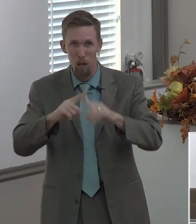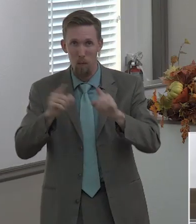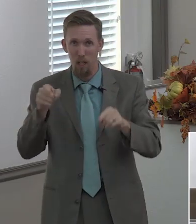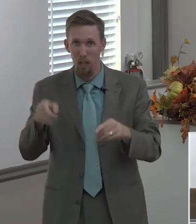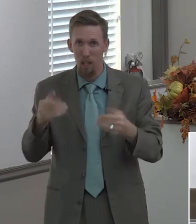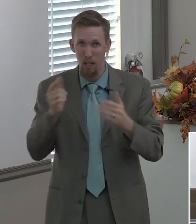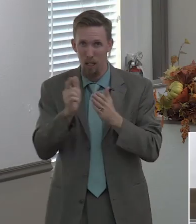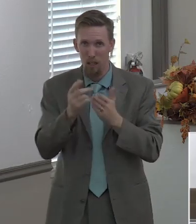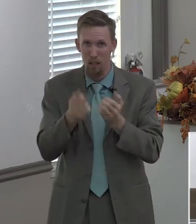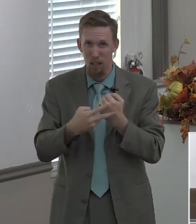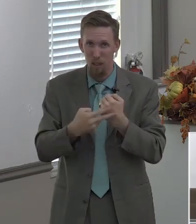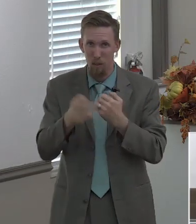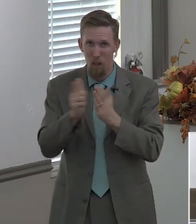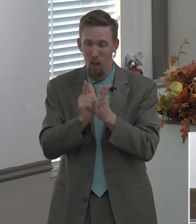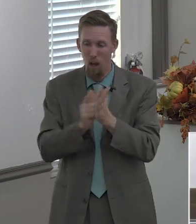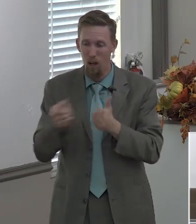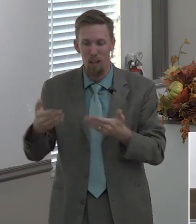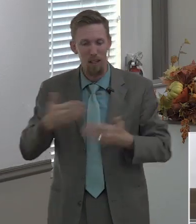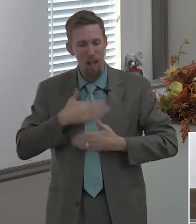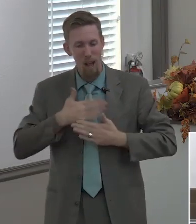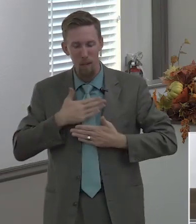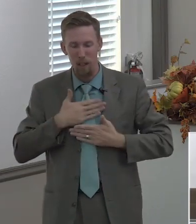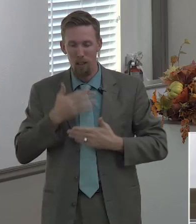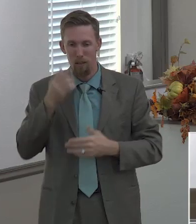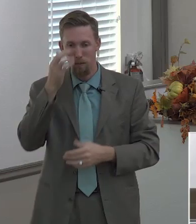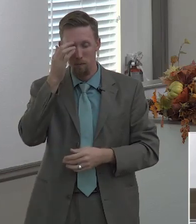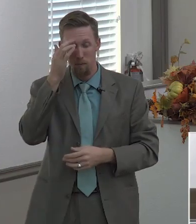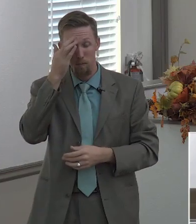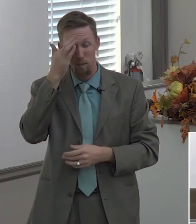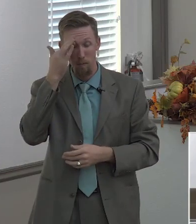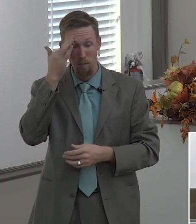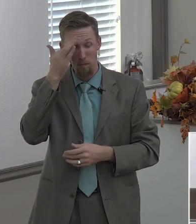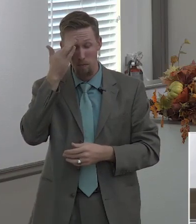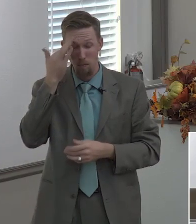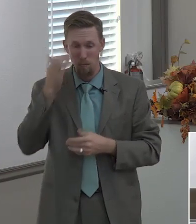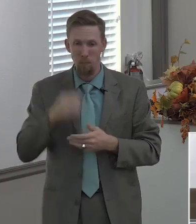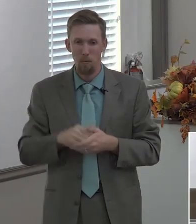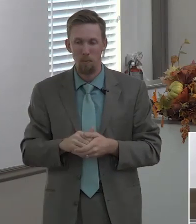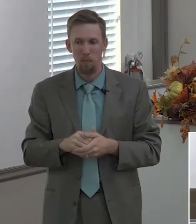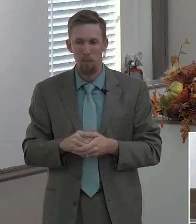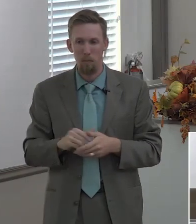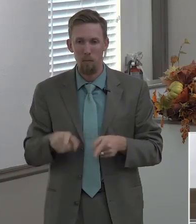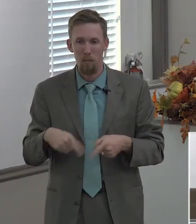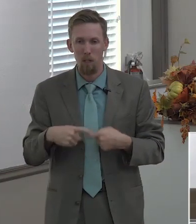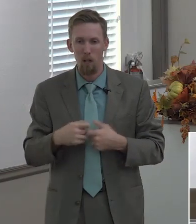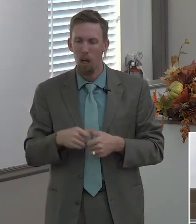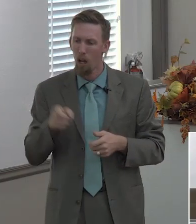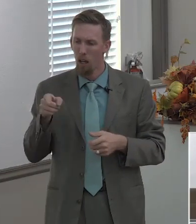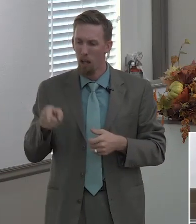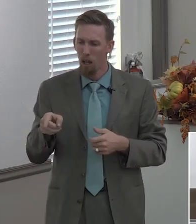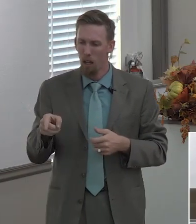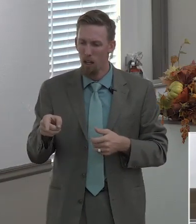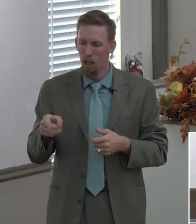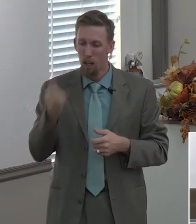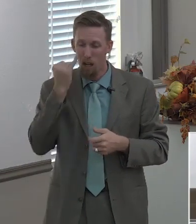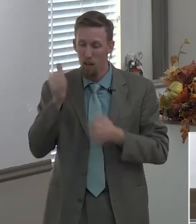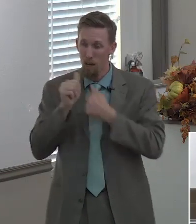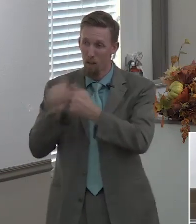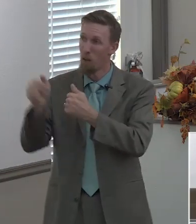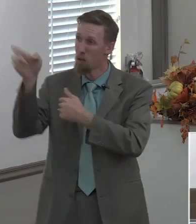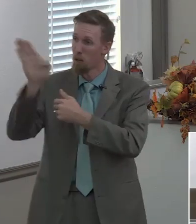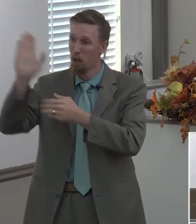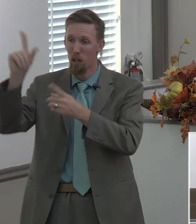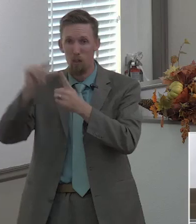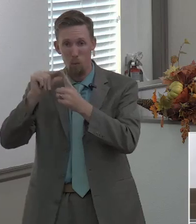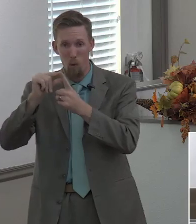but he that keepeth the law happy is he he that follows god's word he that obeys god's